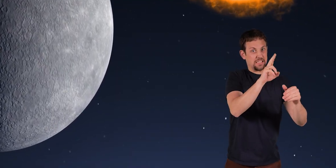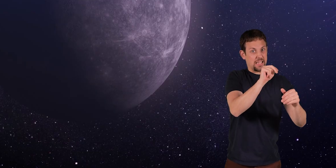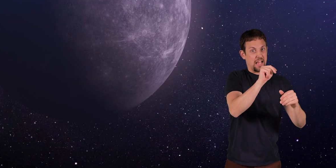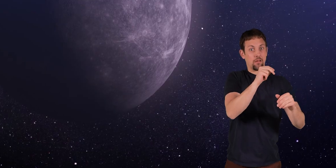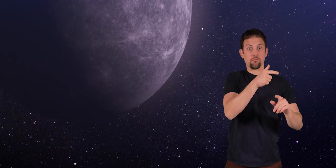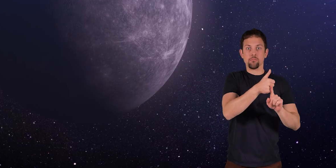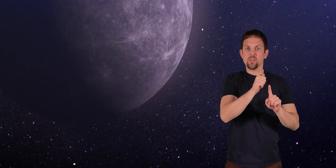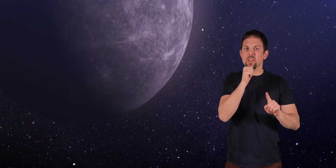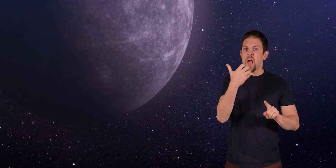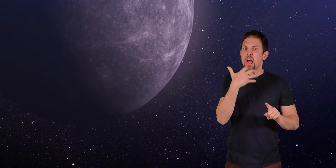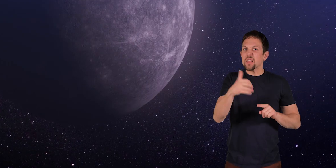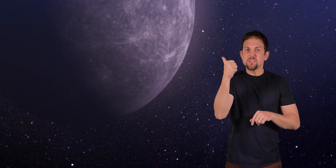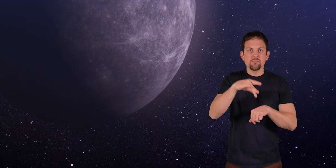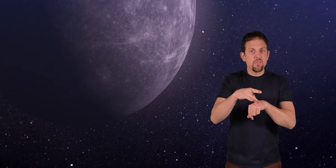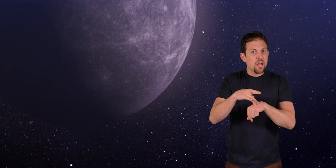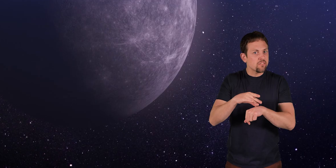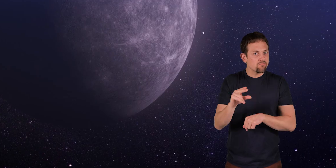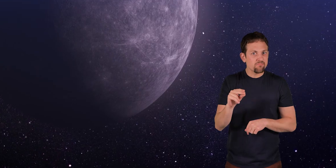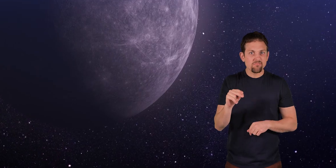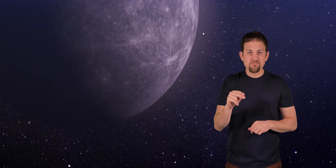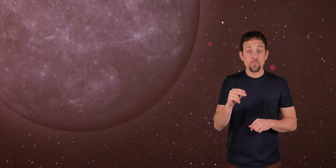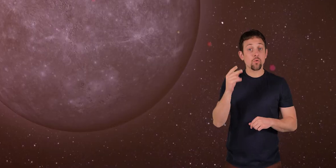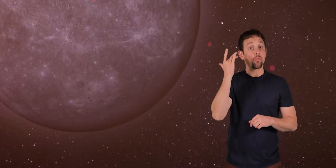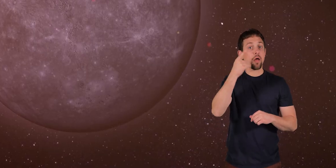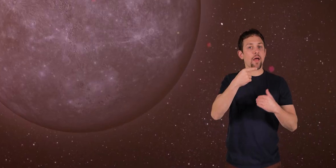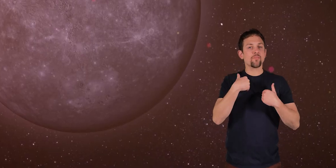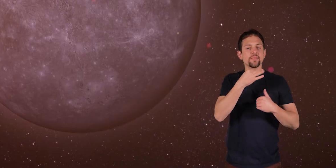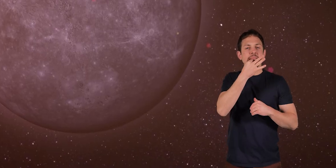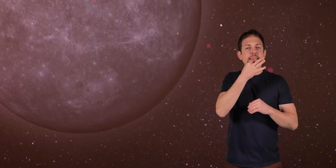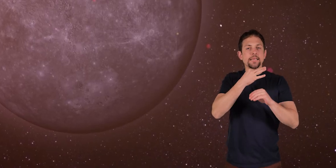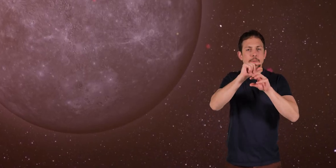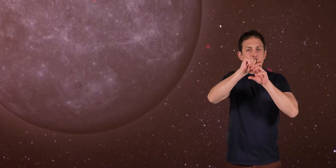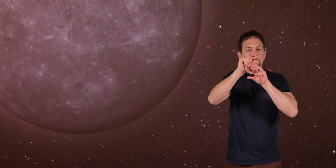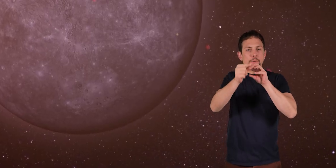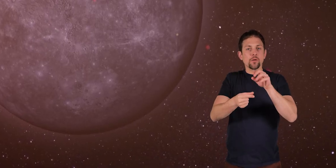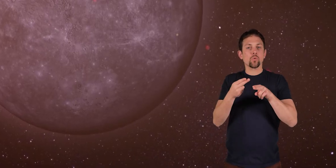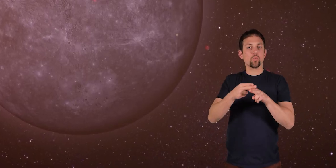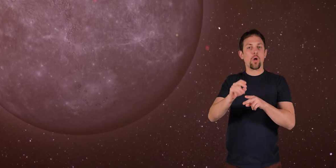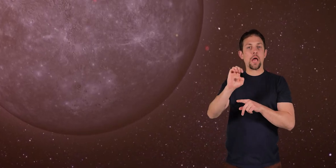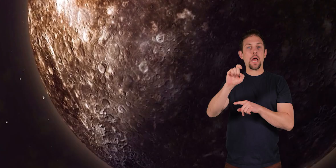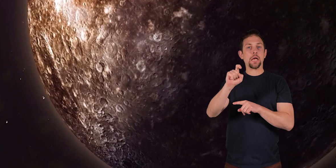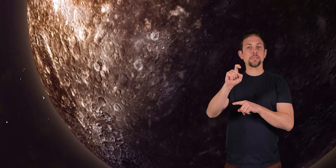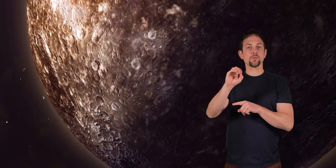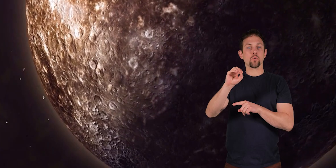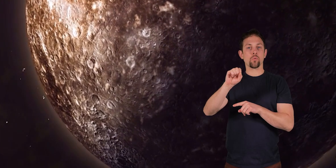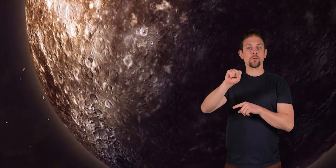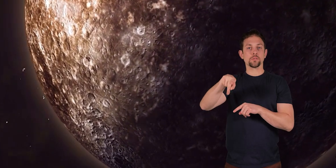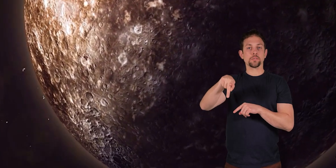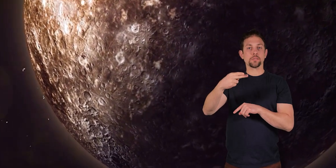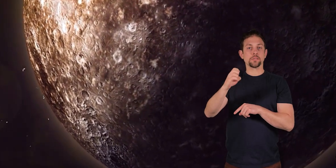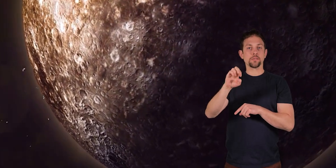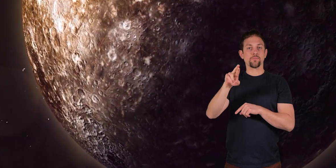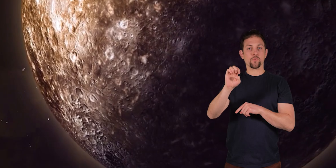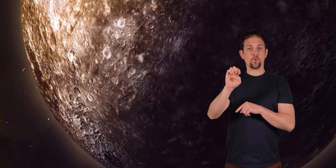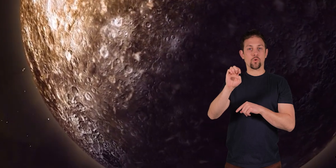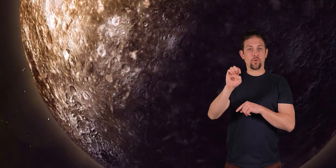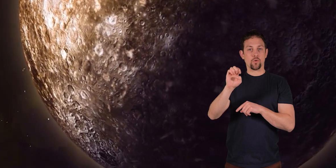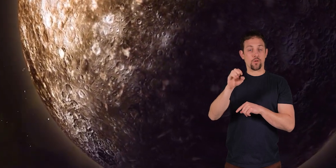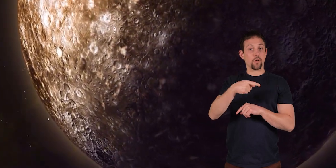it is not the hottest planet. This is because its thin atmosphere, called an exosphere, does not have heat,